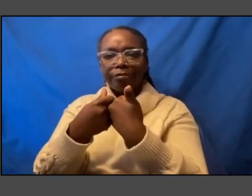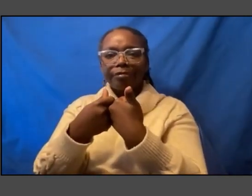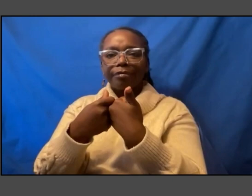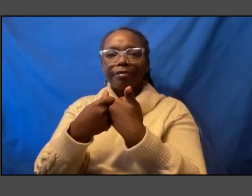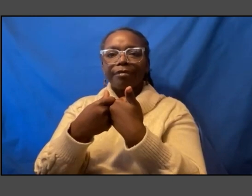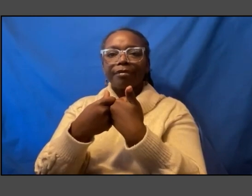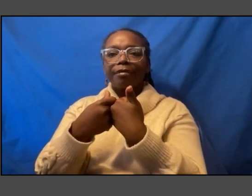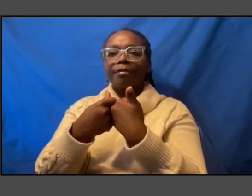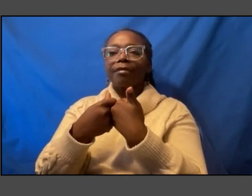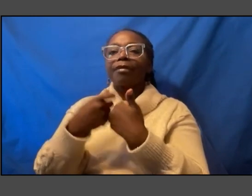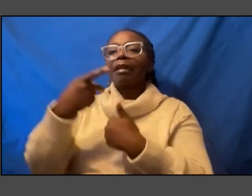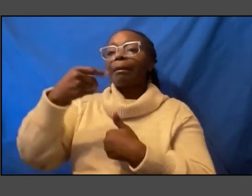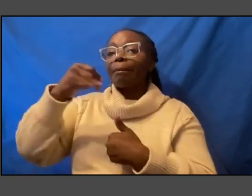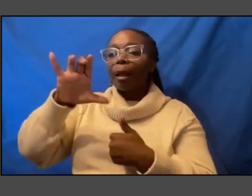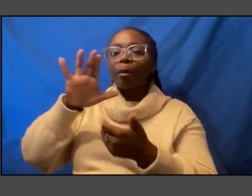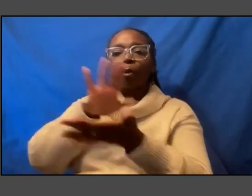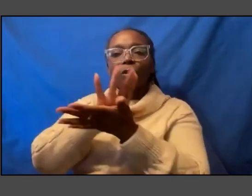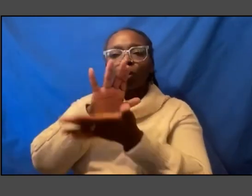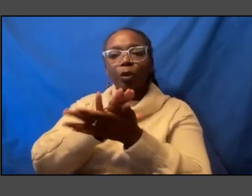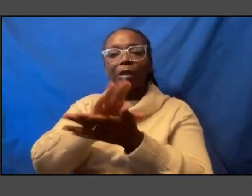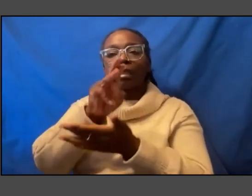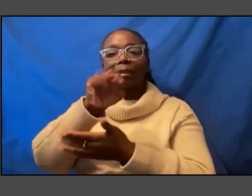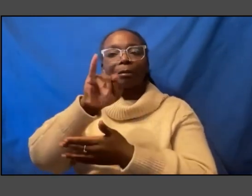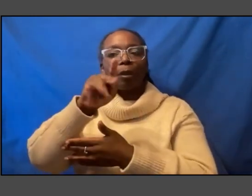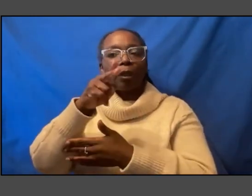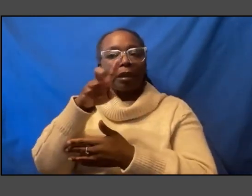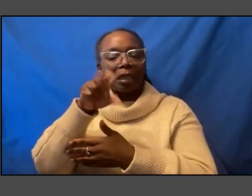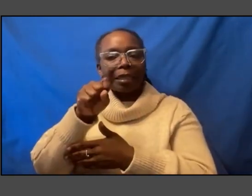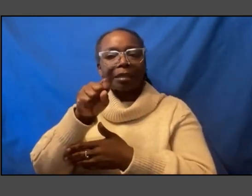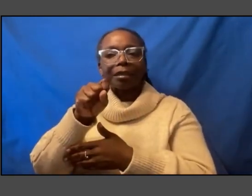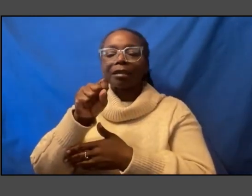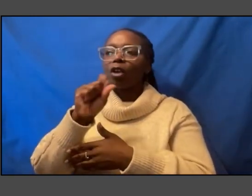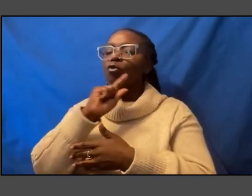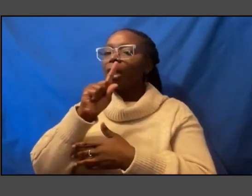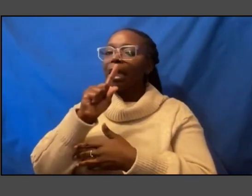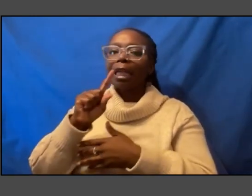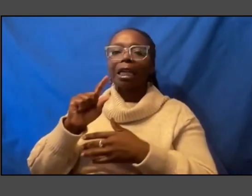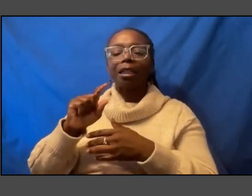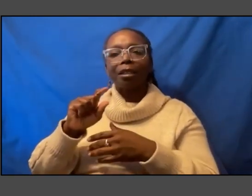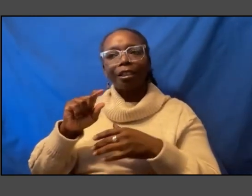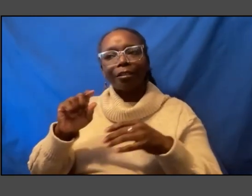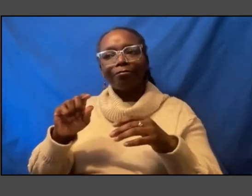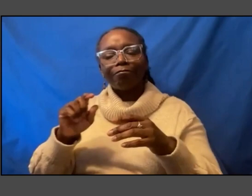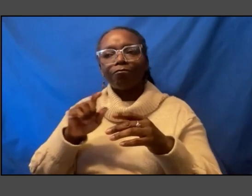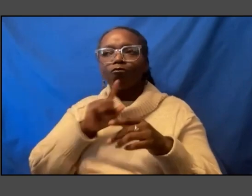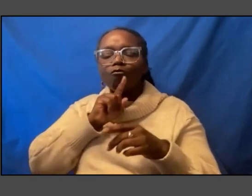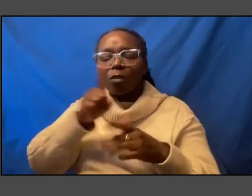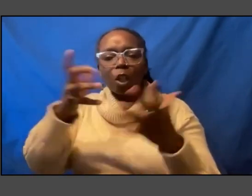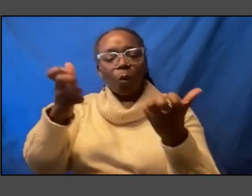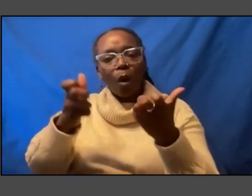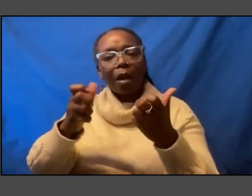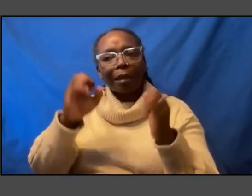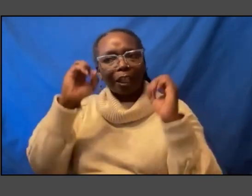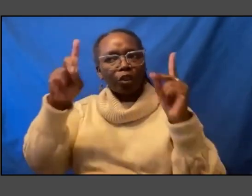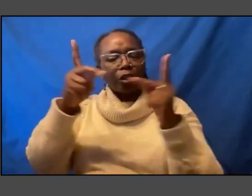like the Smithsonian is ever more urgent in creating public educational spaces for people of all ages